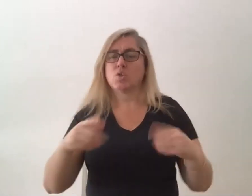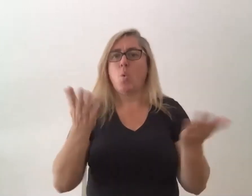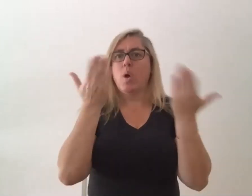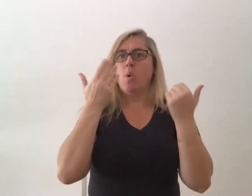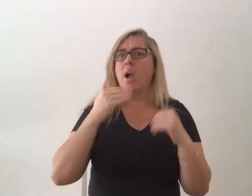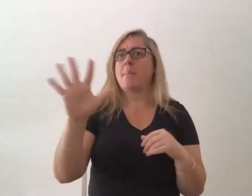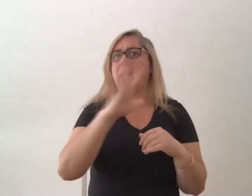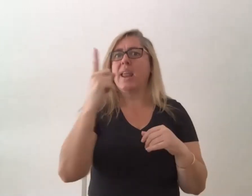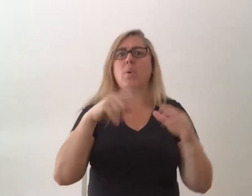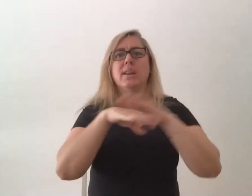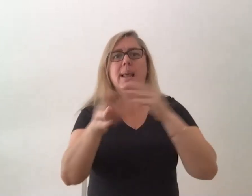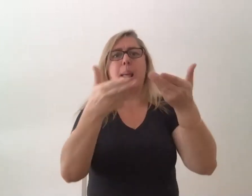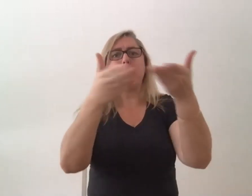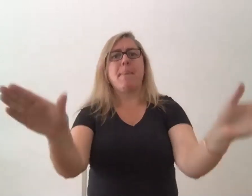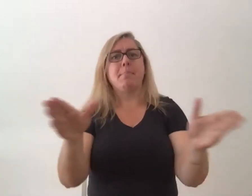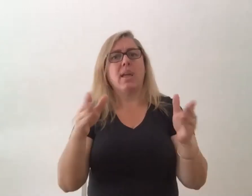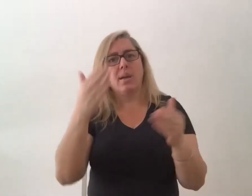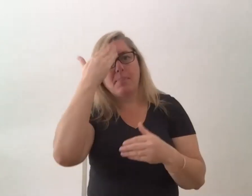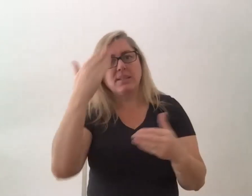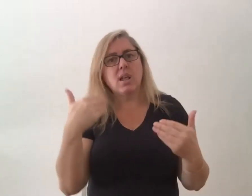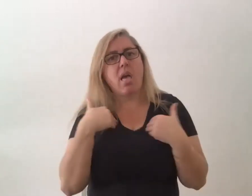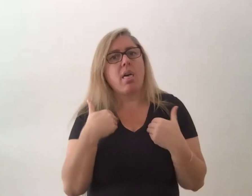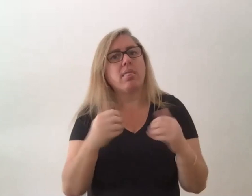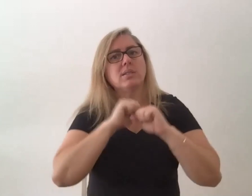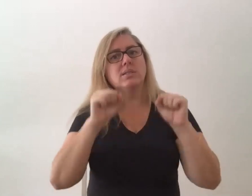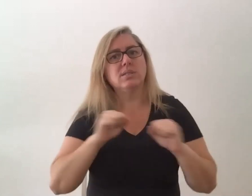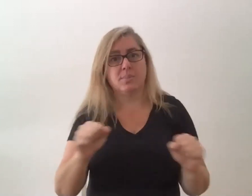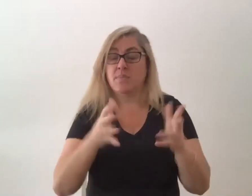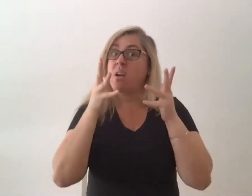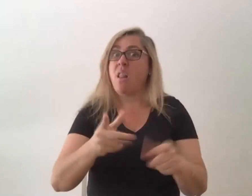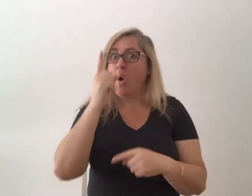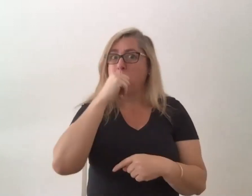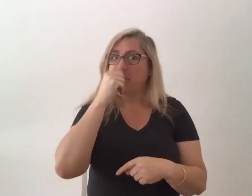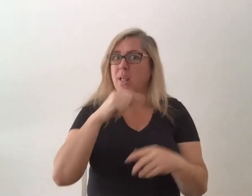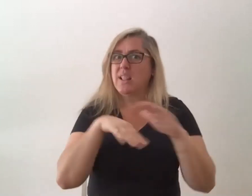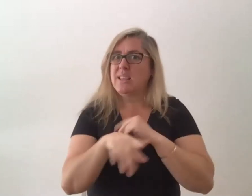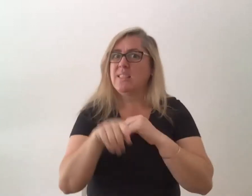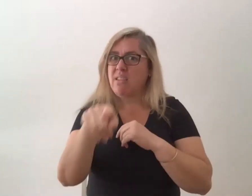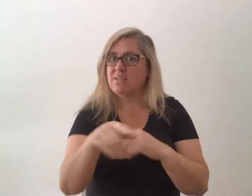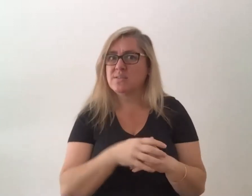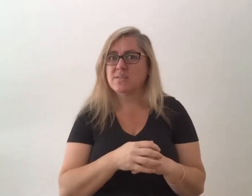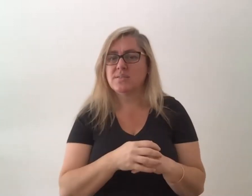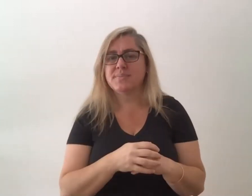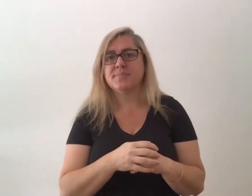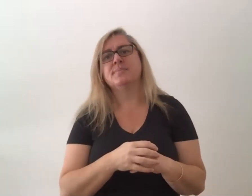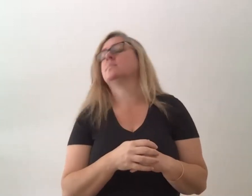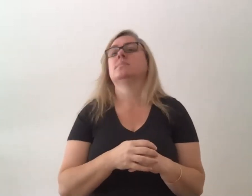um and that you know that's that's a lot of people so yeah yeah it's quite